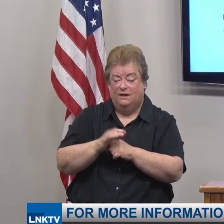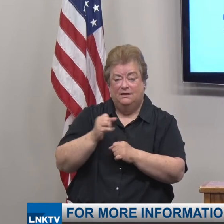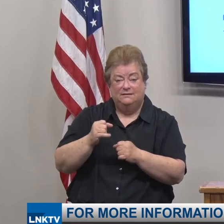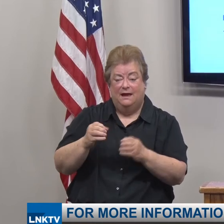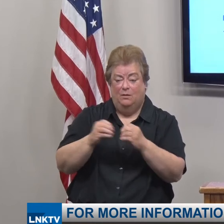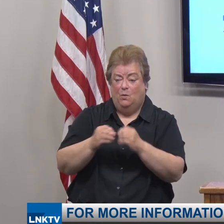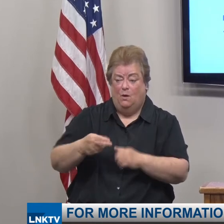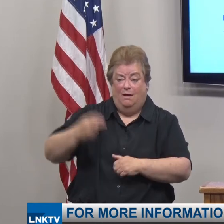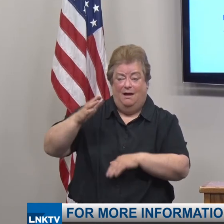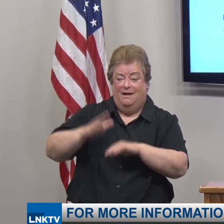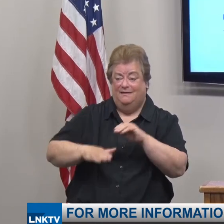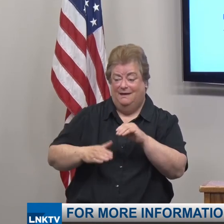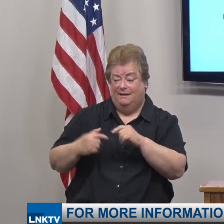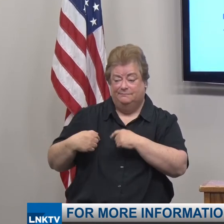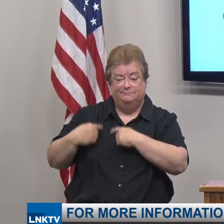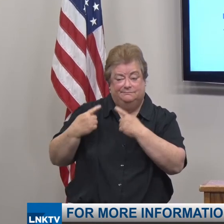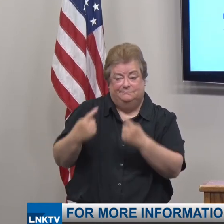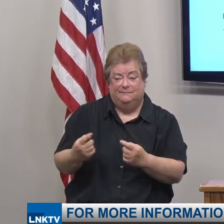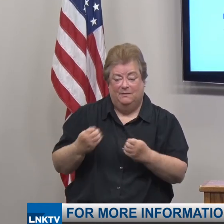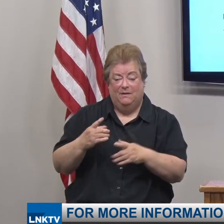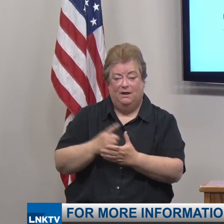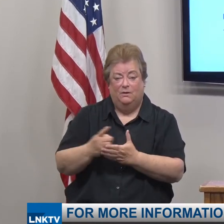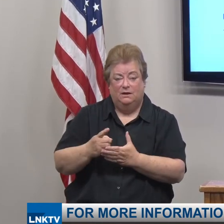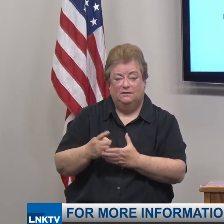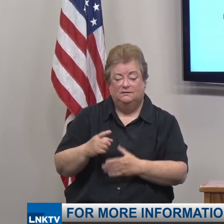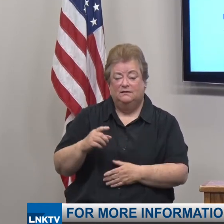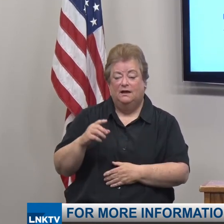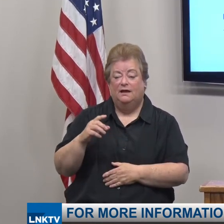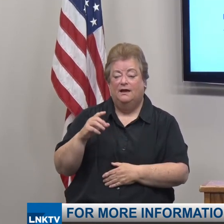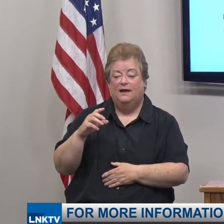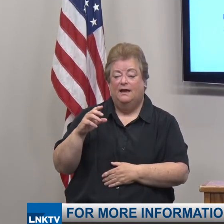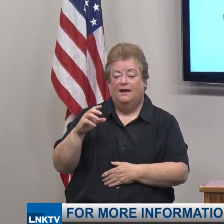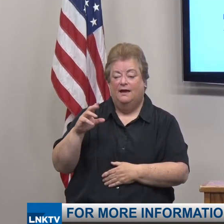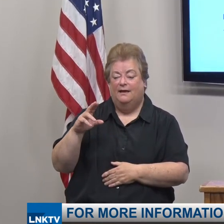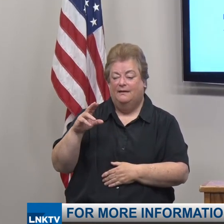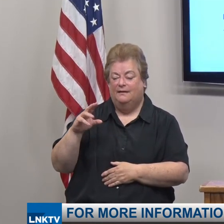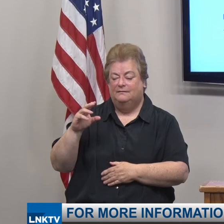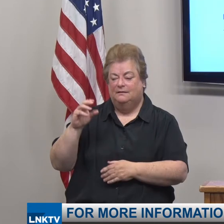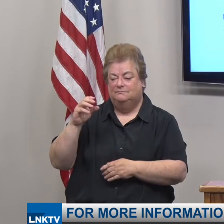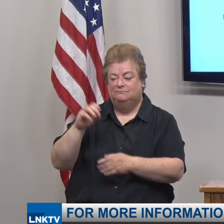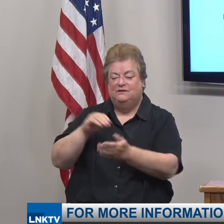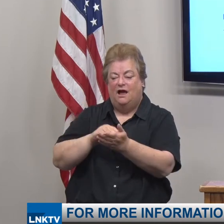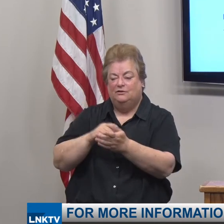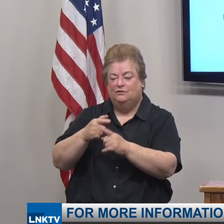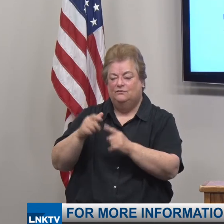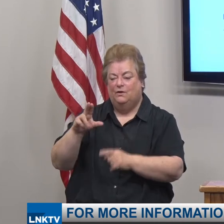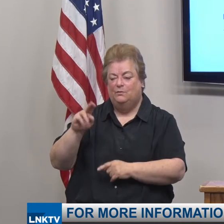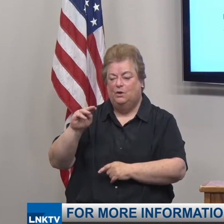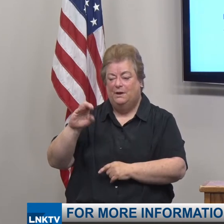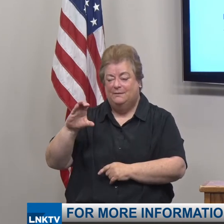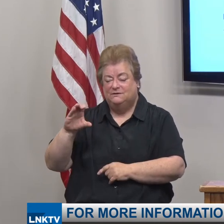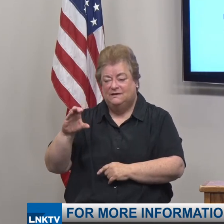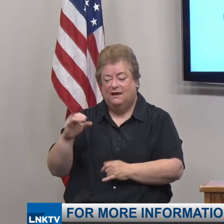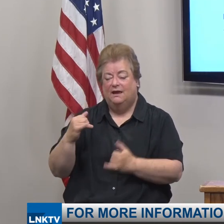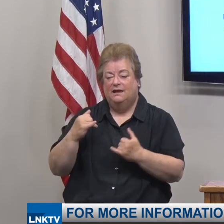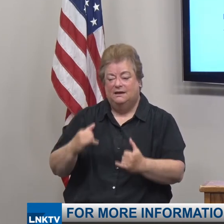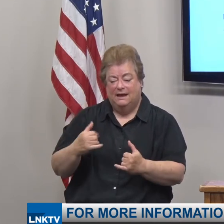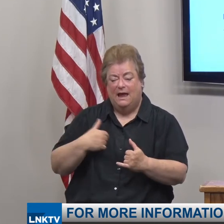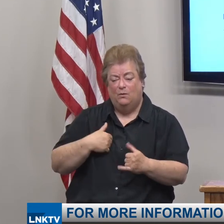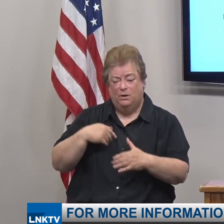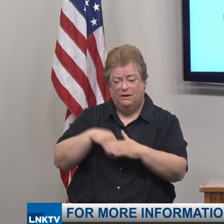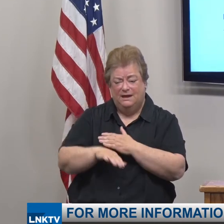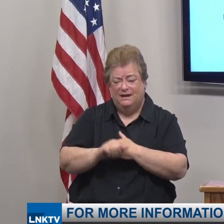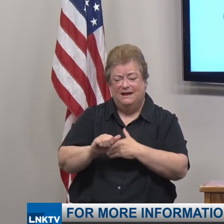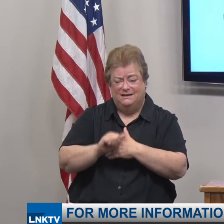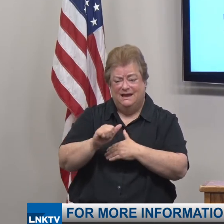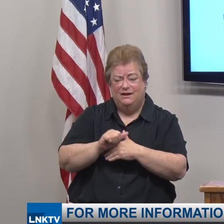been for many weeks. Experts like Dr. Lawler from UNMC have emphasized that we are entering a dangerous period for our state